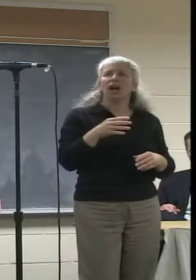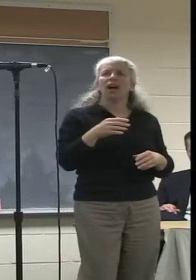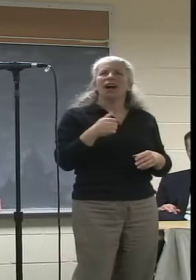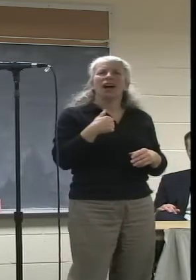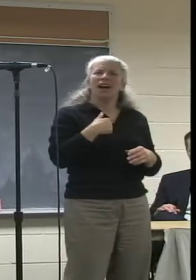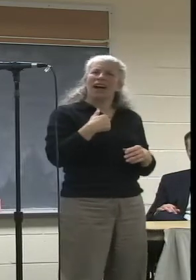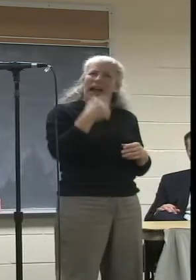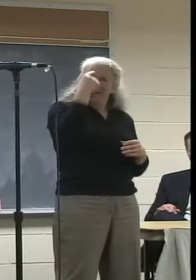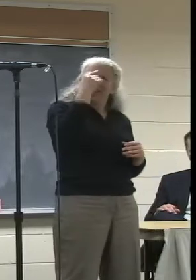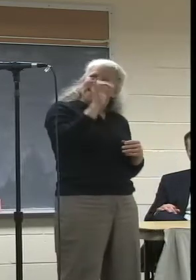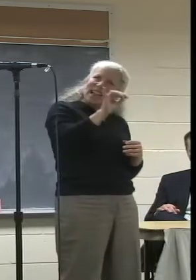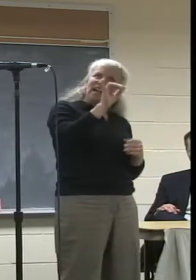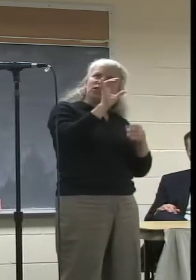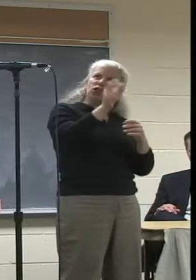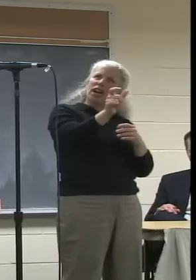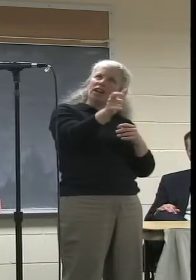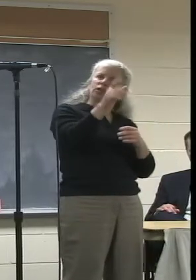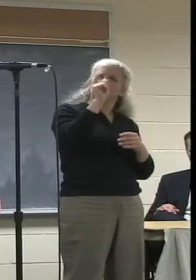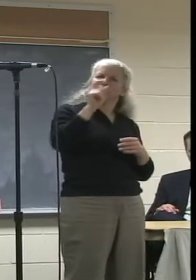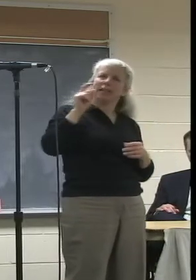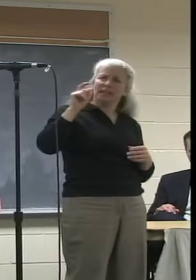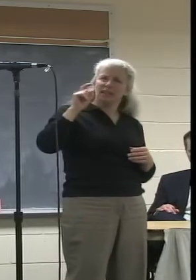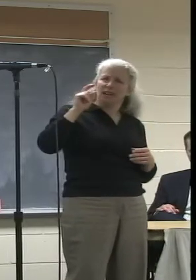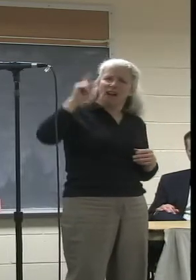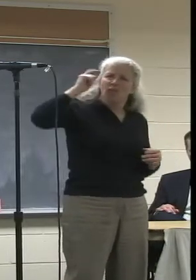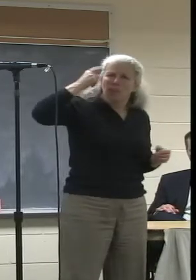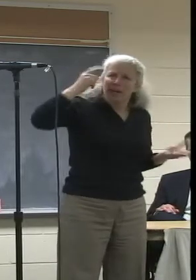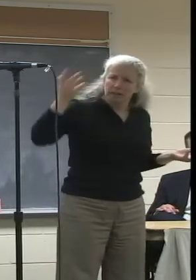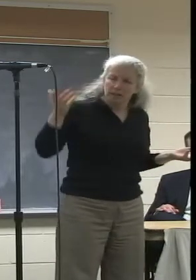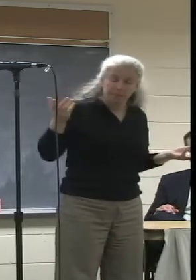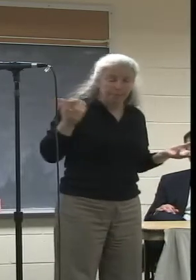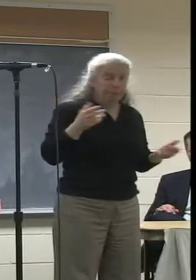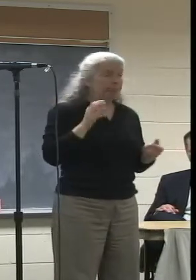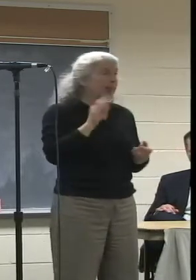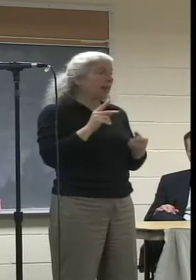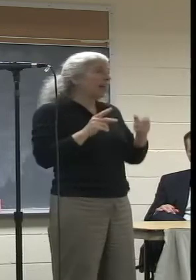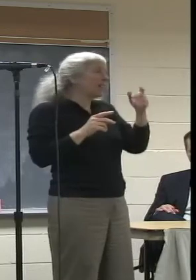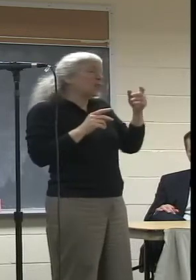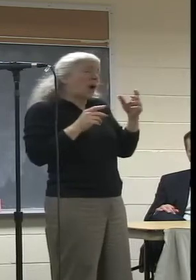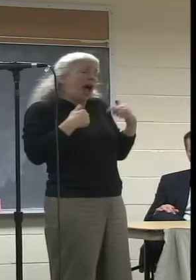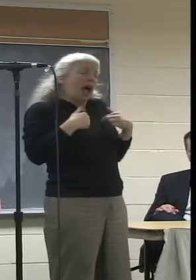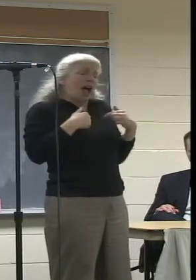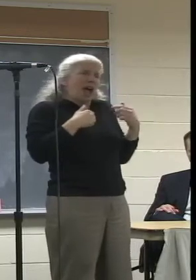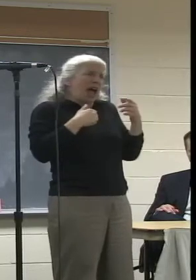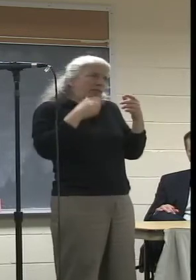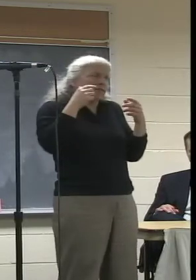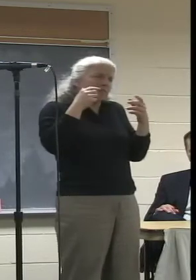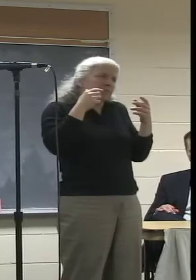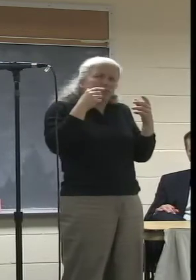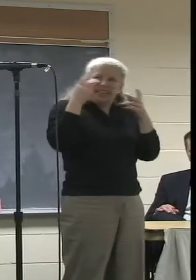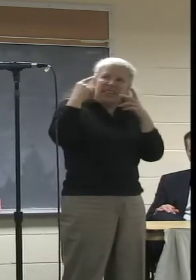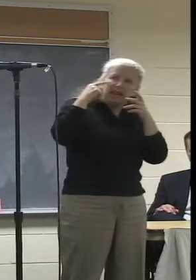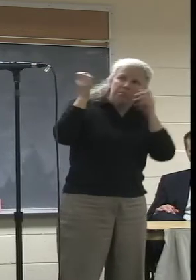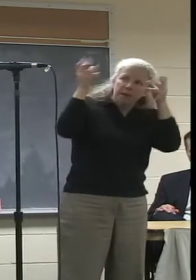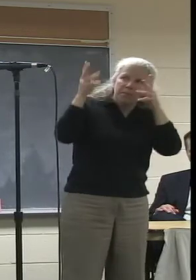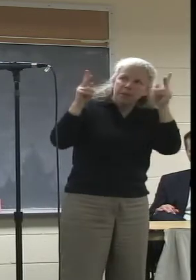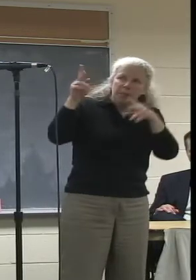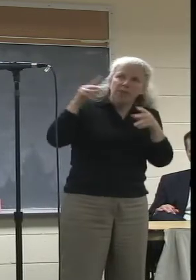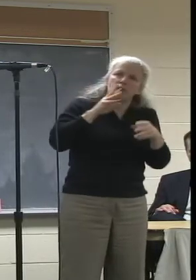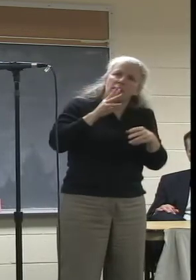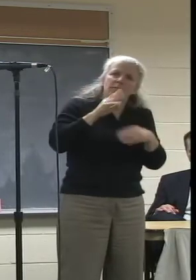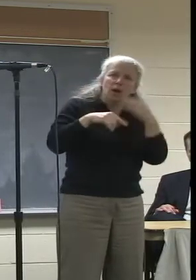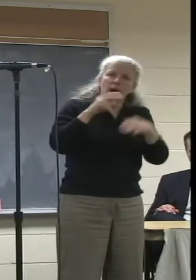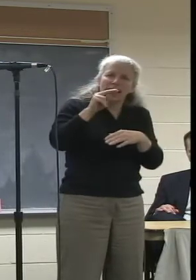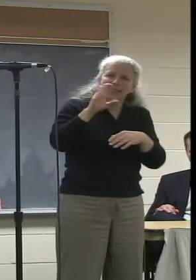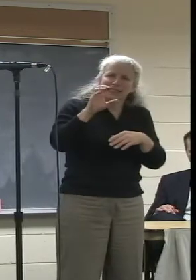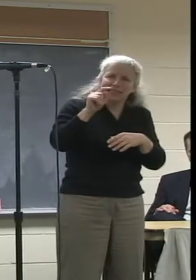So I'm going to switch away from NCTV. Because that's really what you guys have been hearing about. And I want to talk about Comcast for a minute. Because this